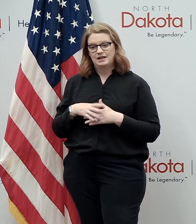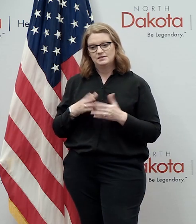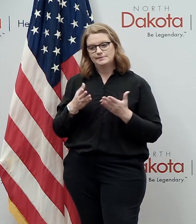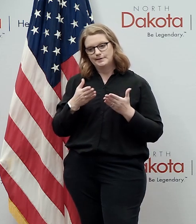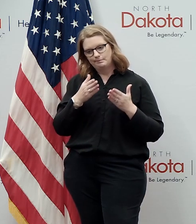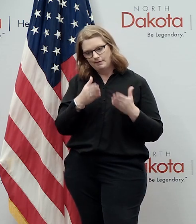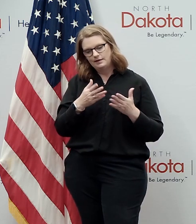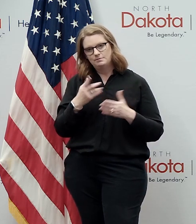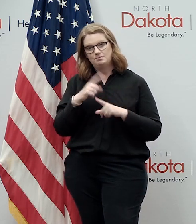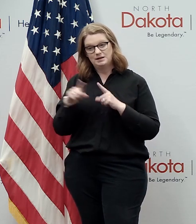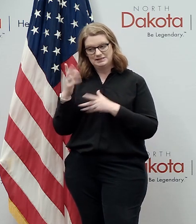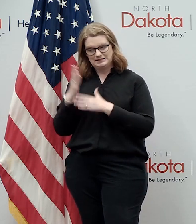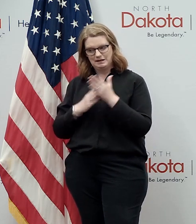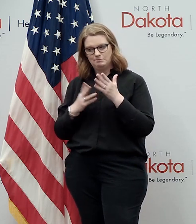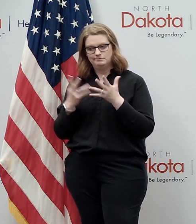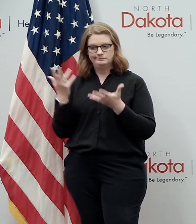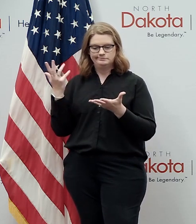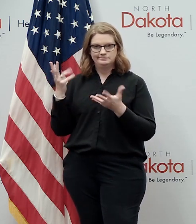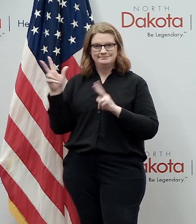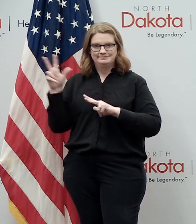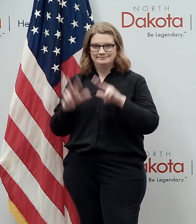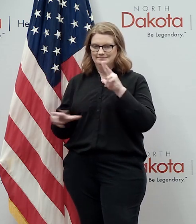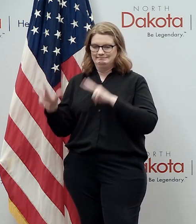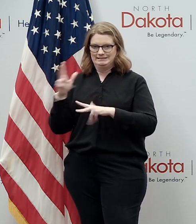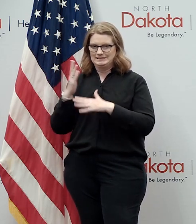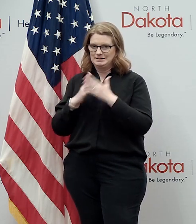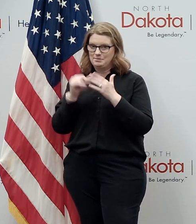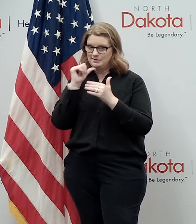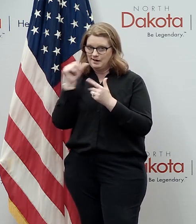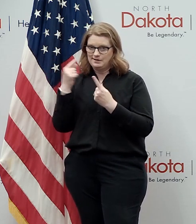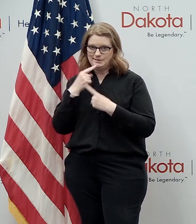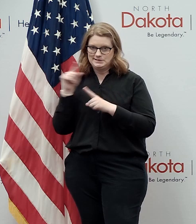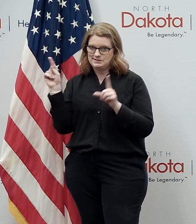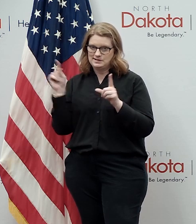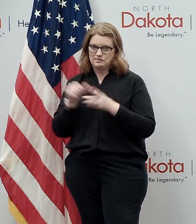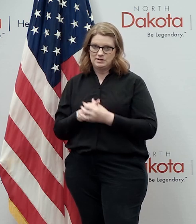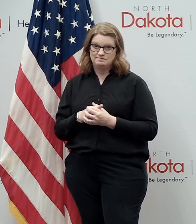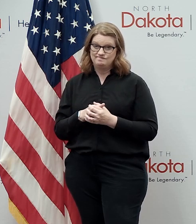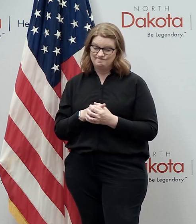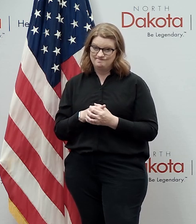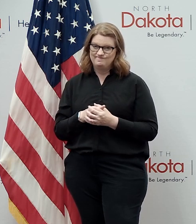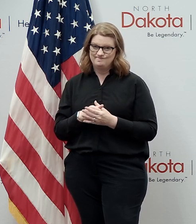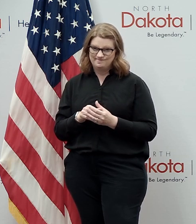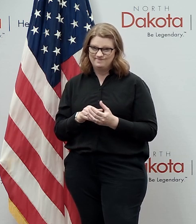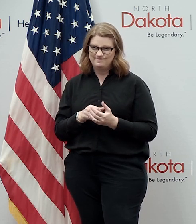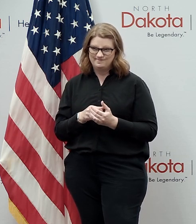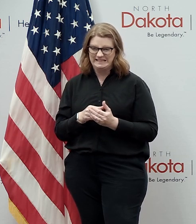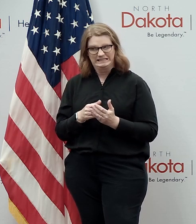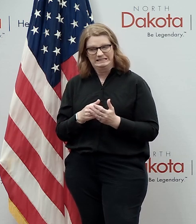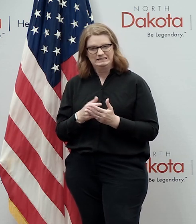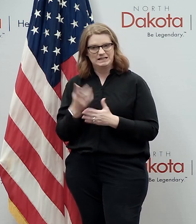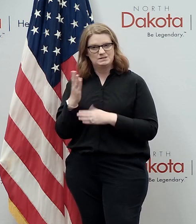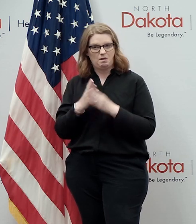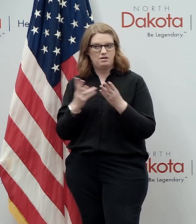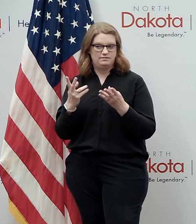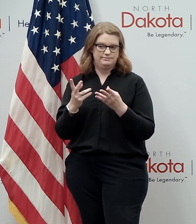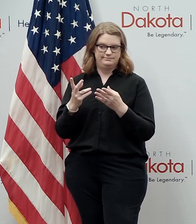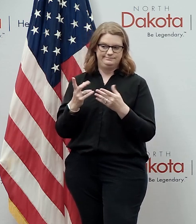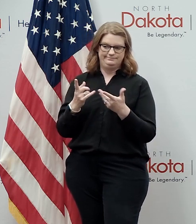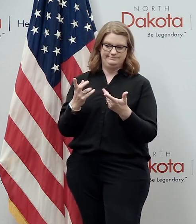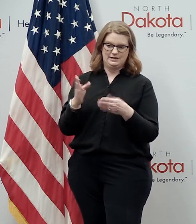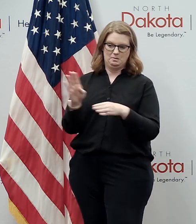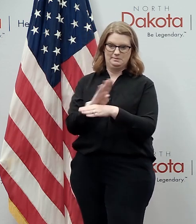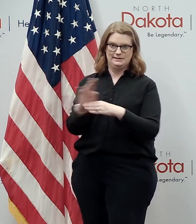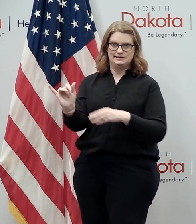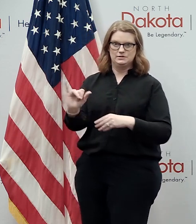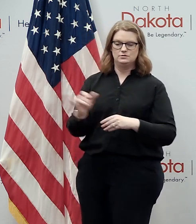some some you know certainly aren't going to make it during this time and that's but that's uh that's part of capitalism too i mean i feel bad i